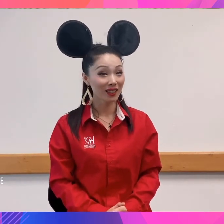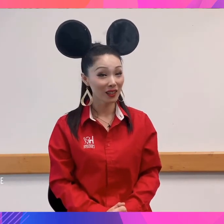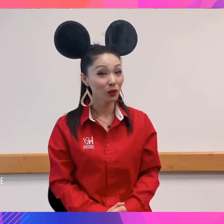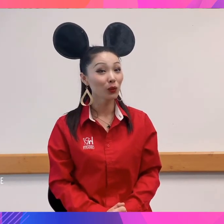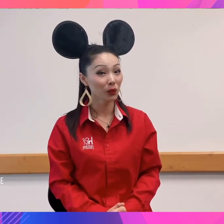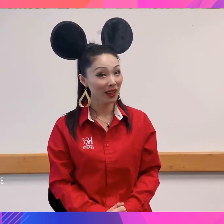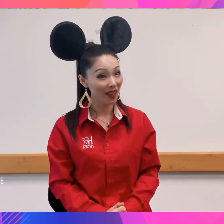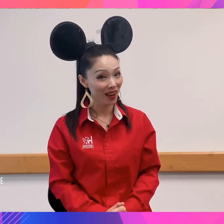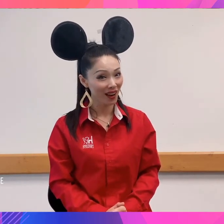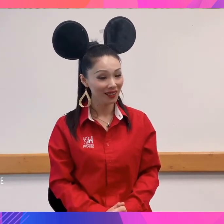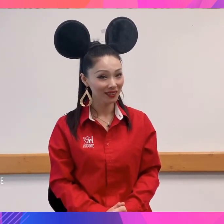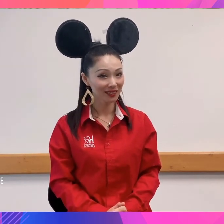together.